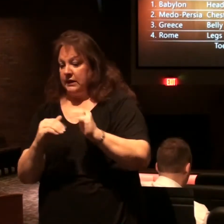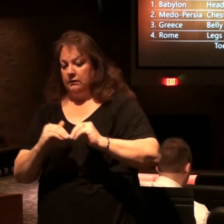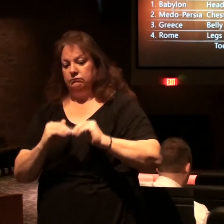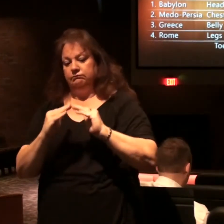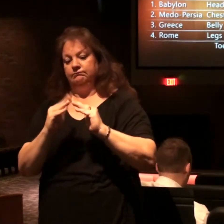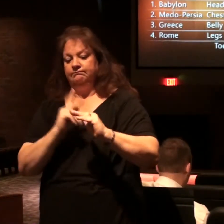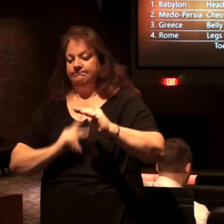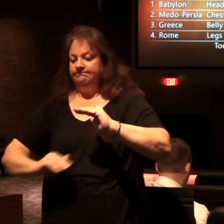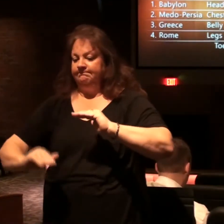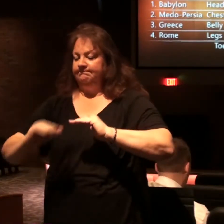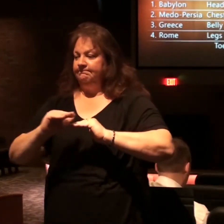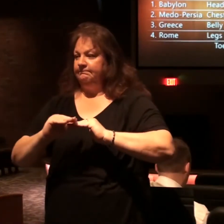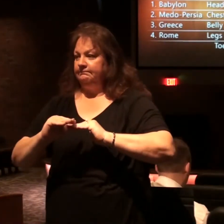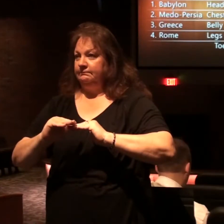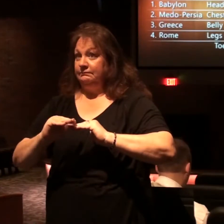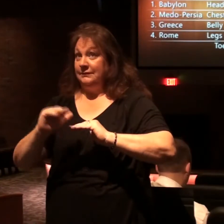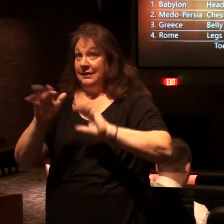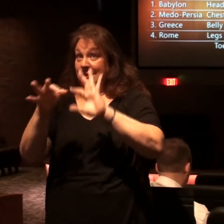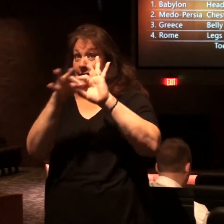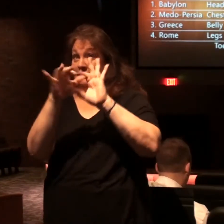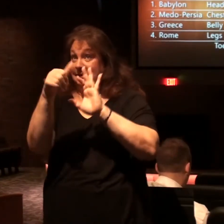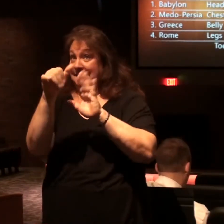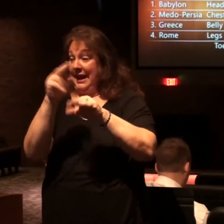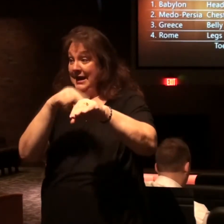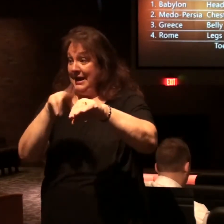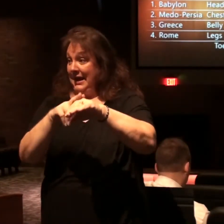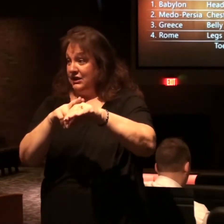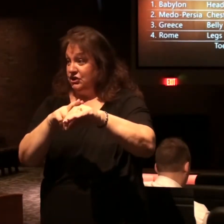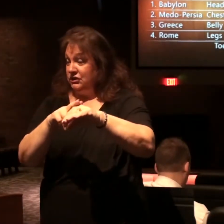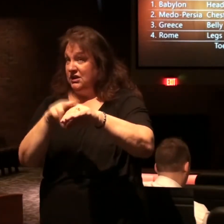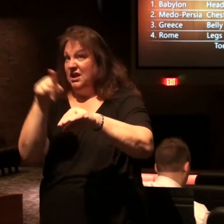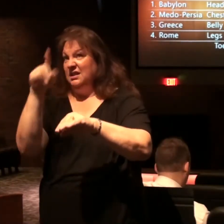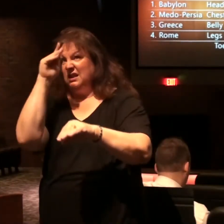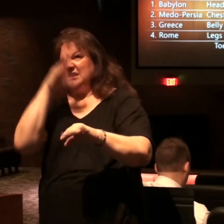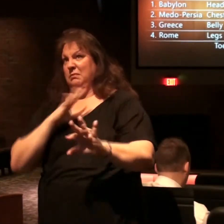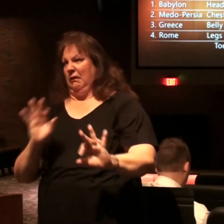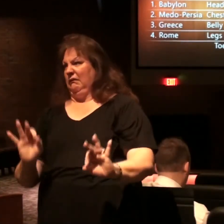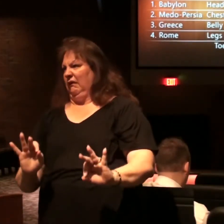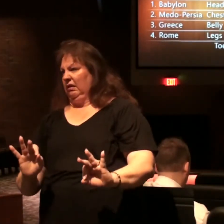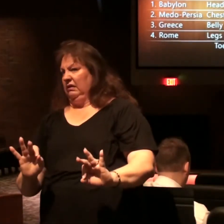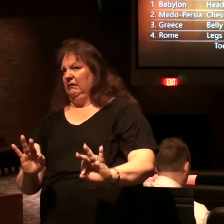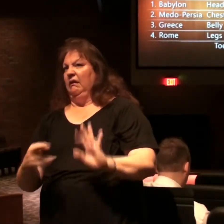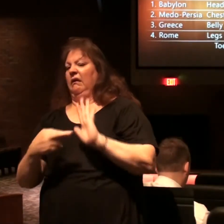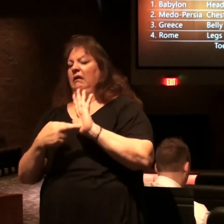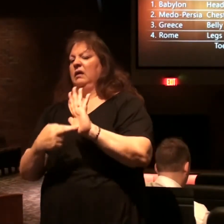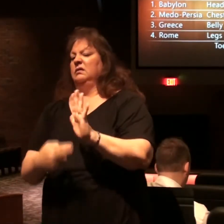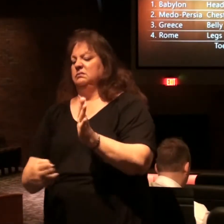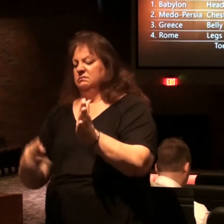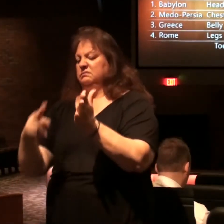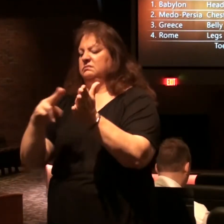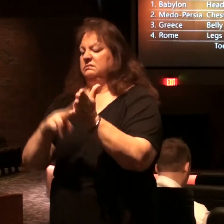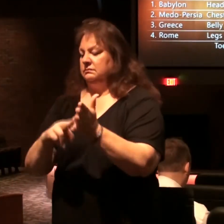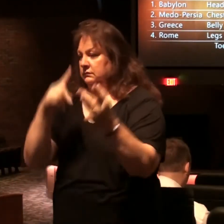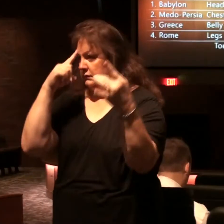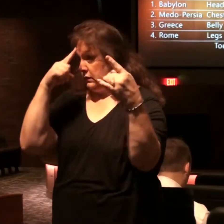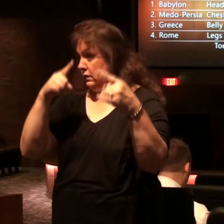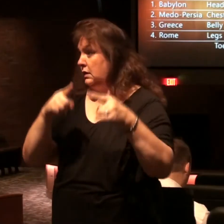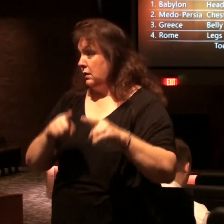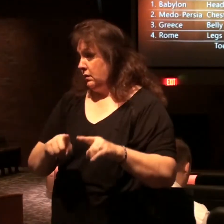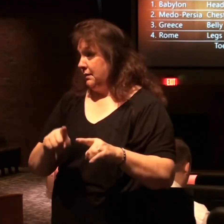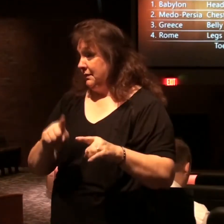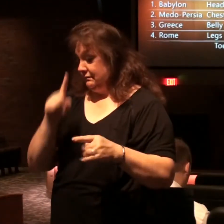Roman empire this ten nation confederacy even though he's a minor figure he'll represent them in signing the agreement